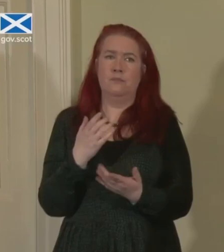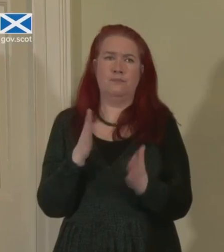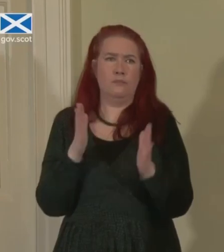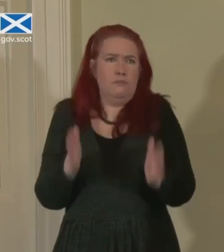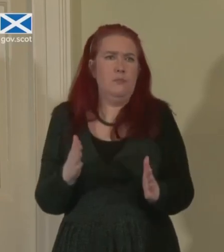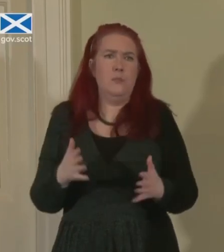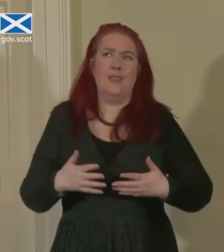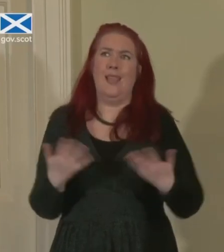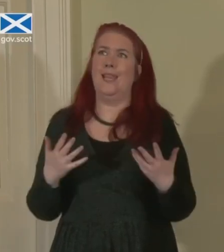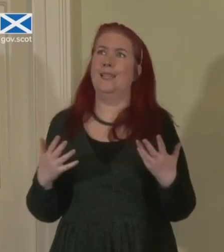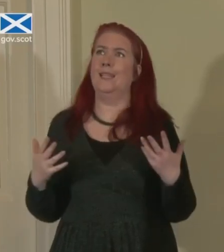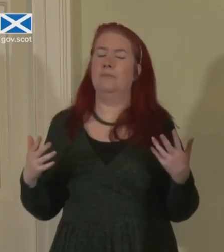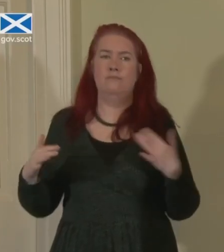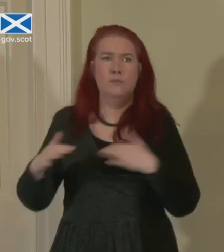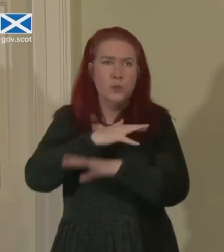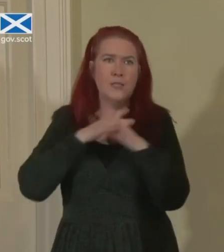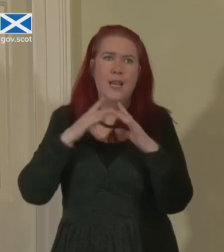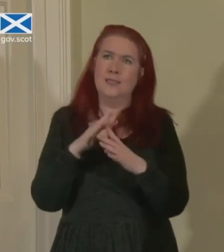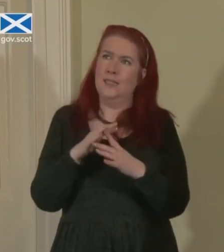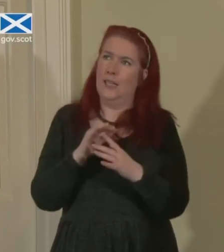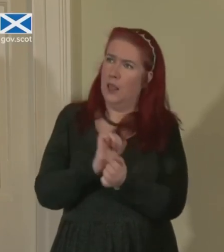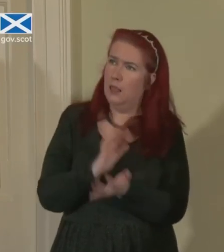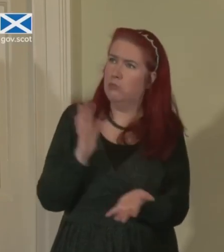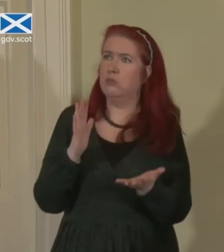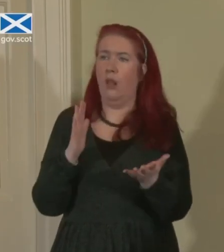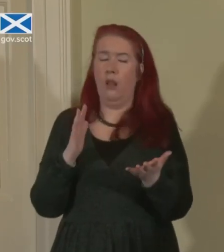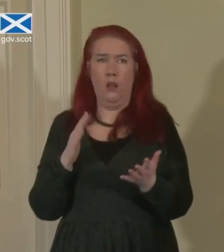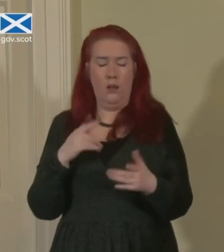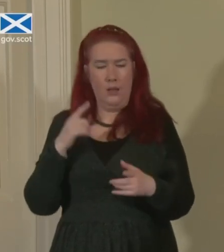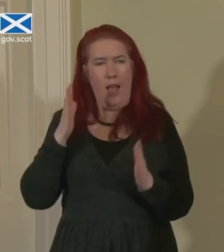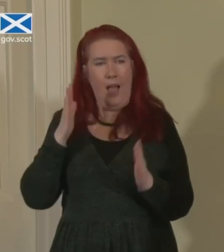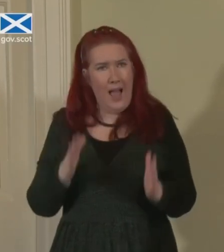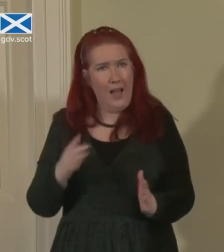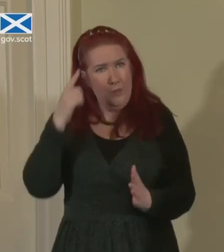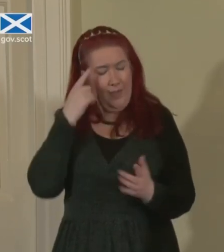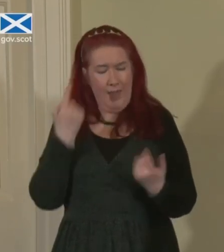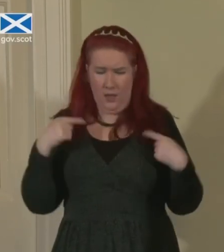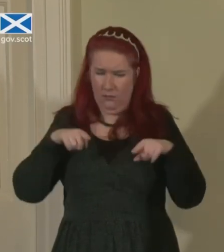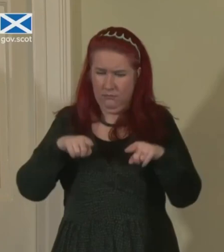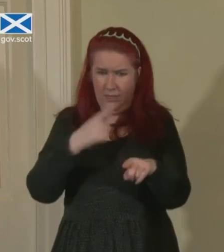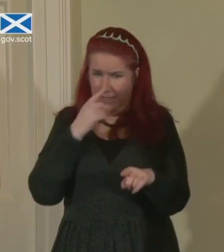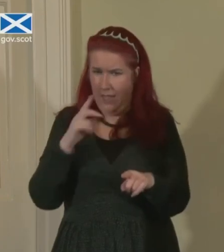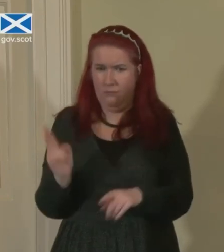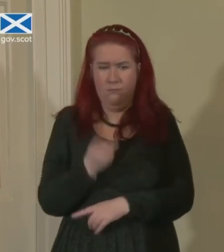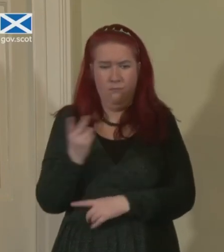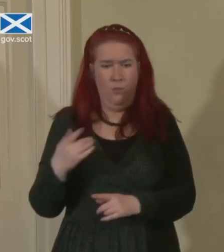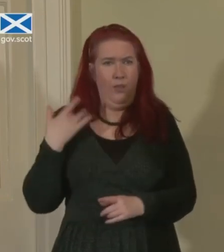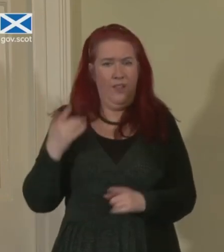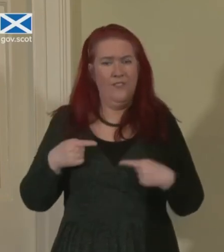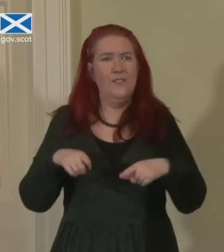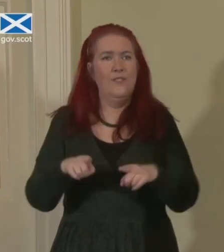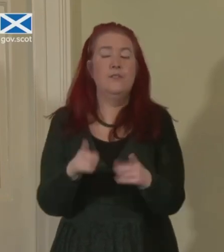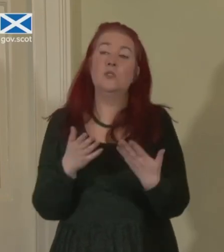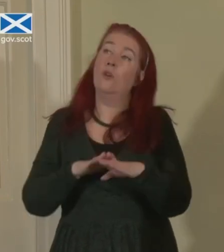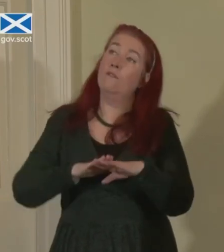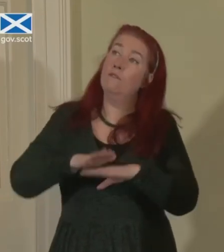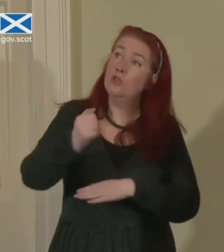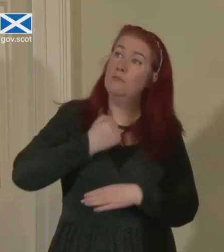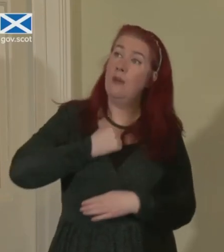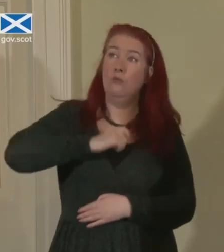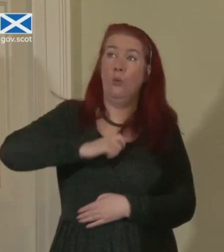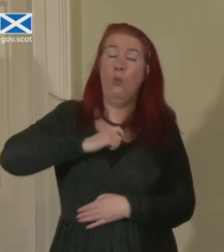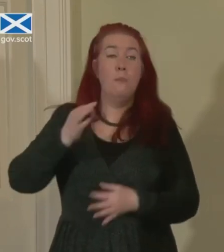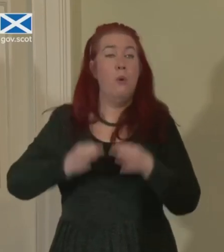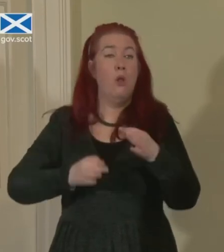any progressive, liberal, inclusive society, find ways of co-existing. And whatever role I play in politics in the future,